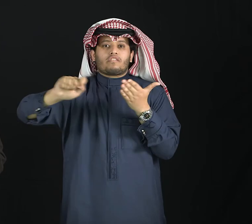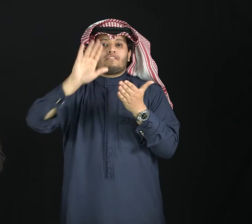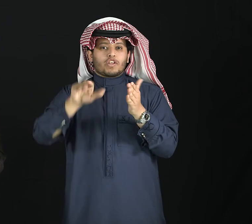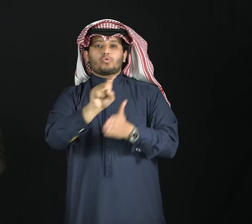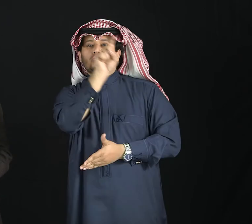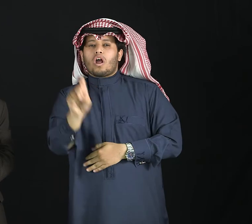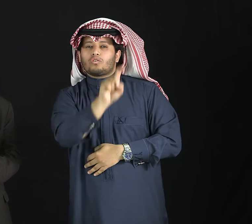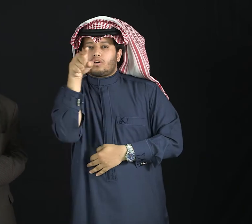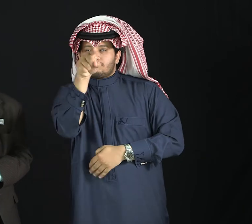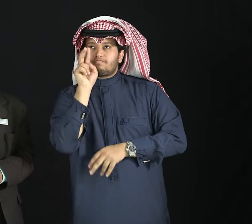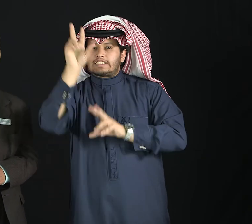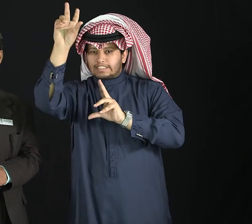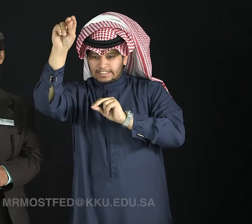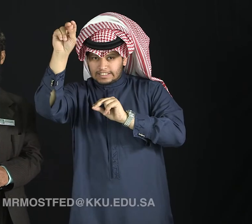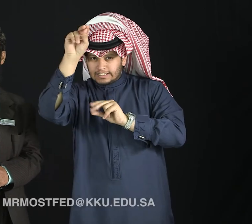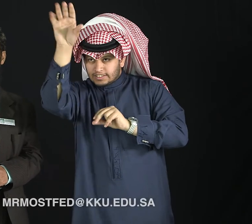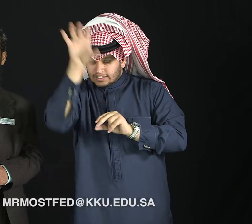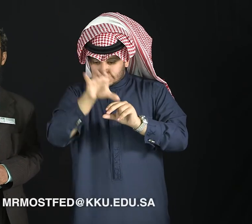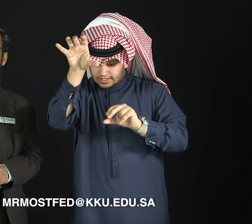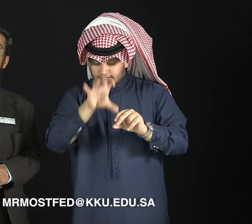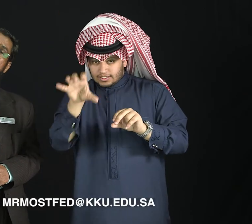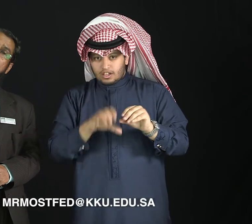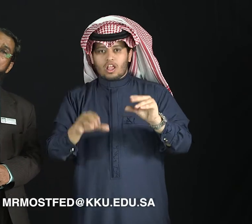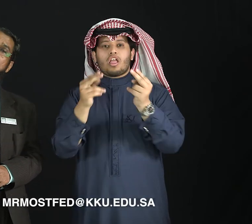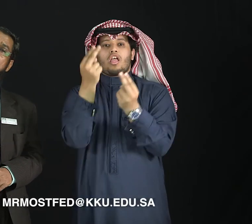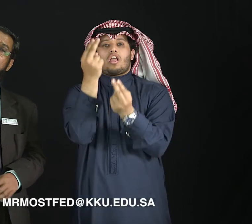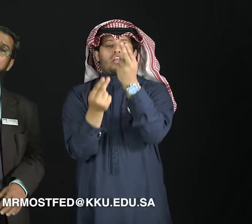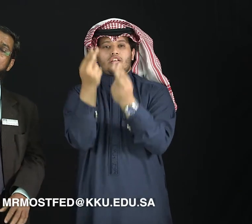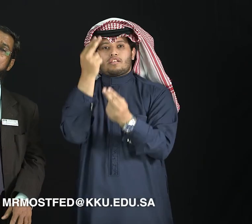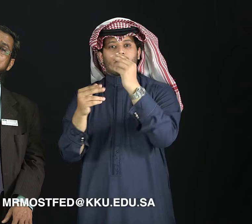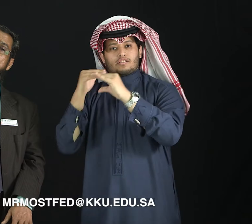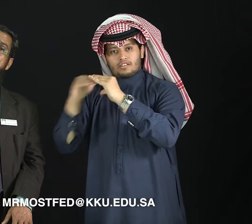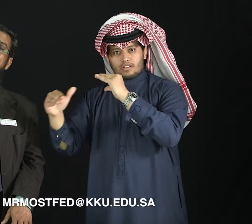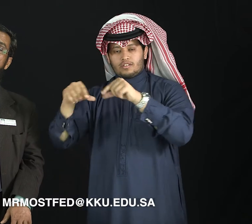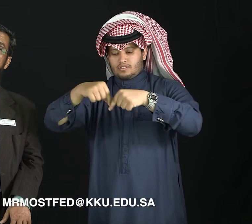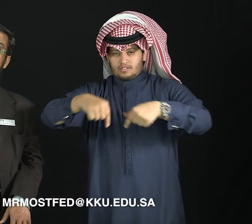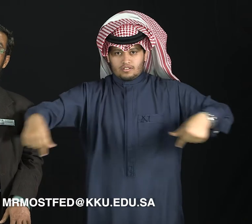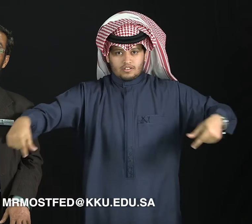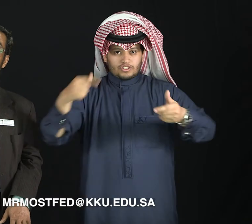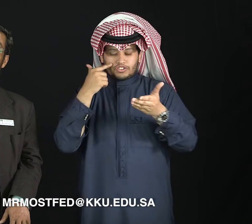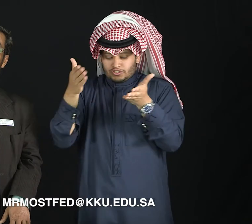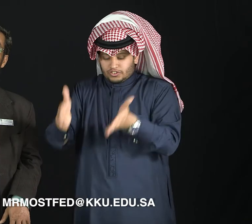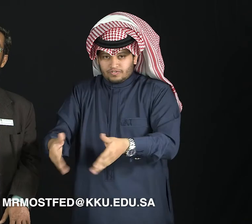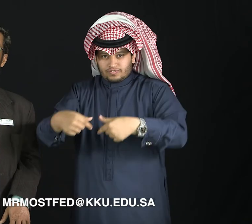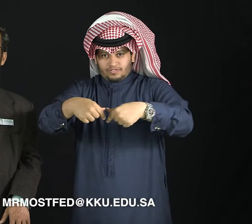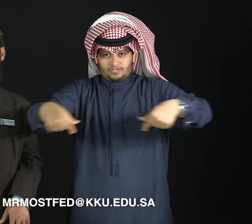My email is mrmustfeth